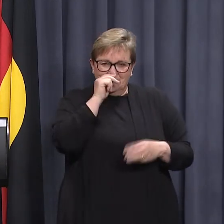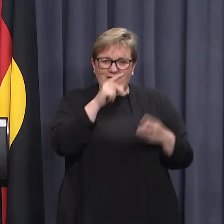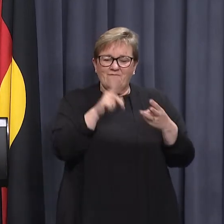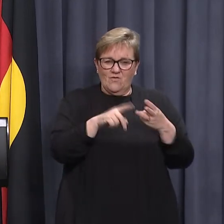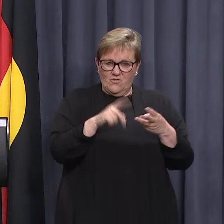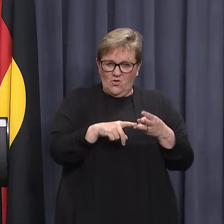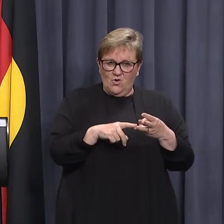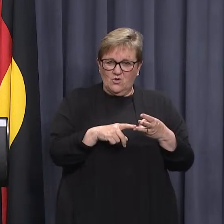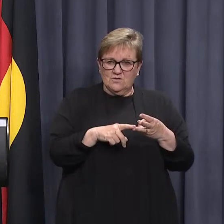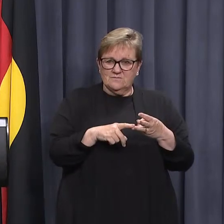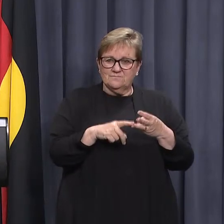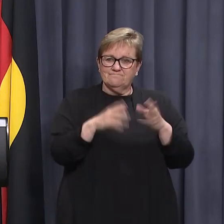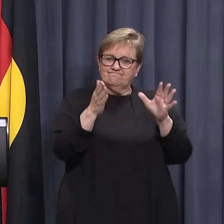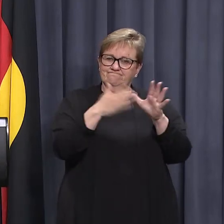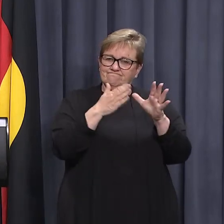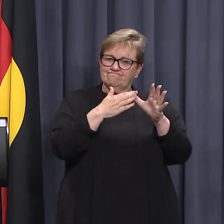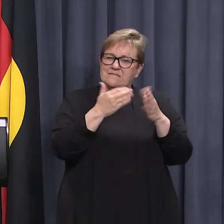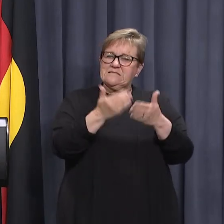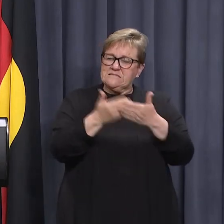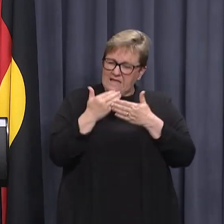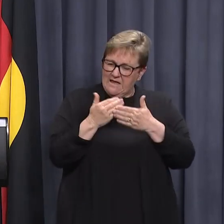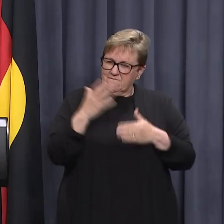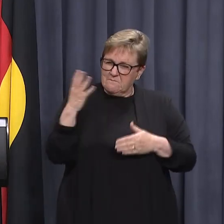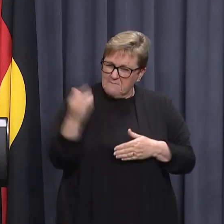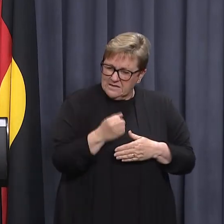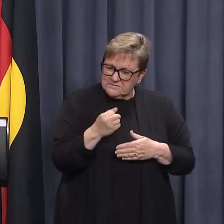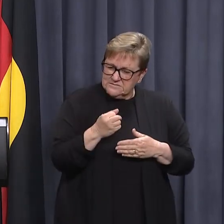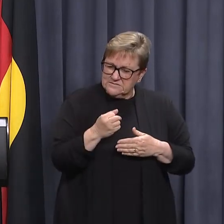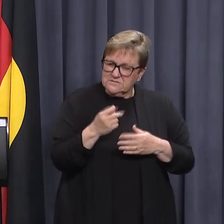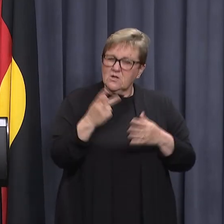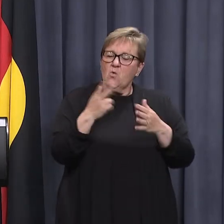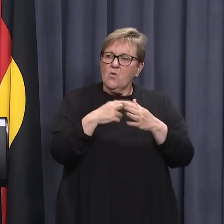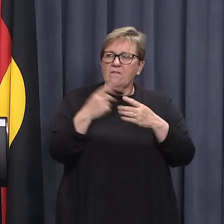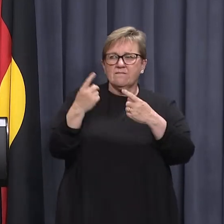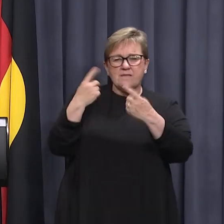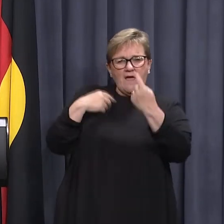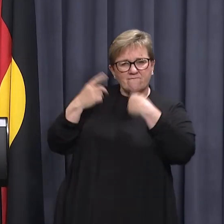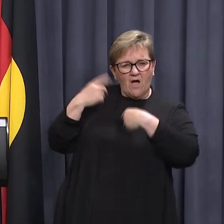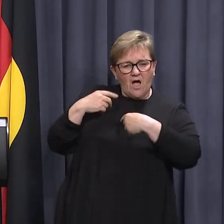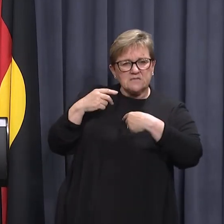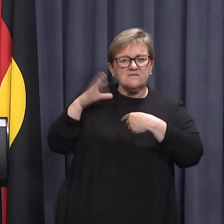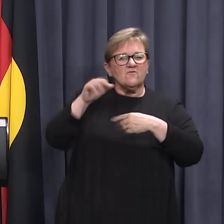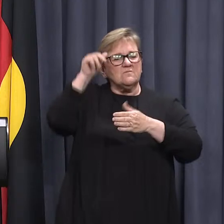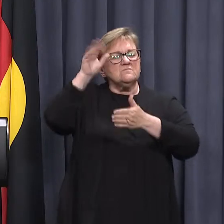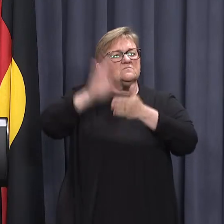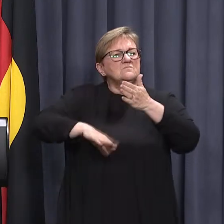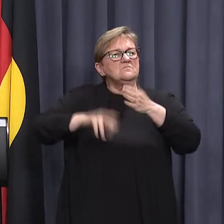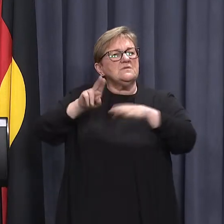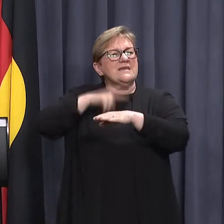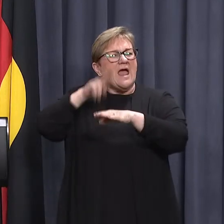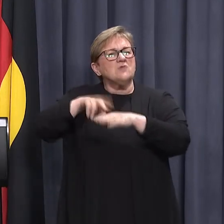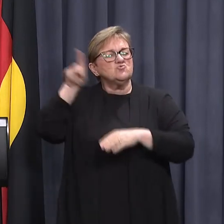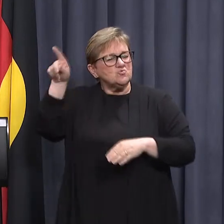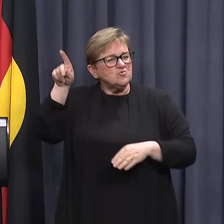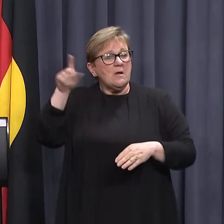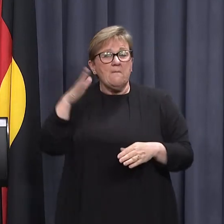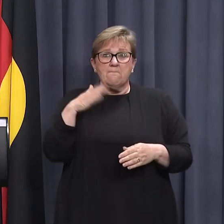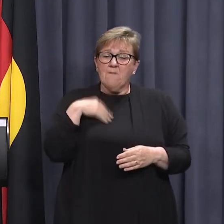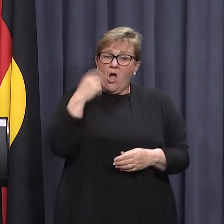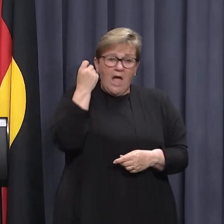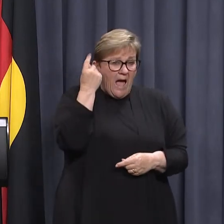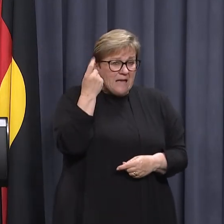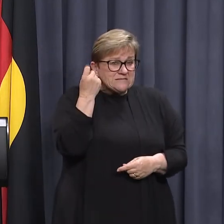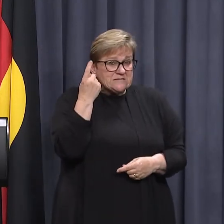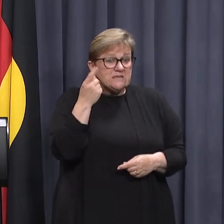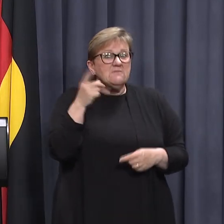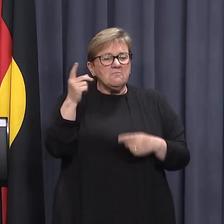for vaccination. It has to be done safely and it has to be done with the advice from the experts nationally. My understanding